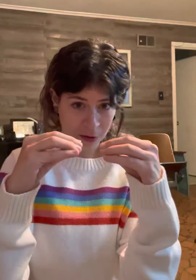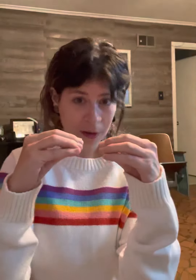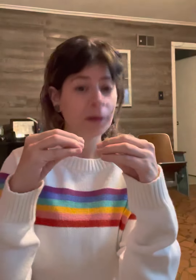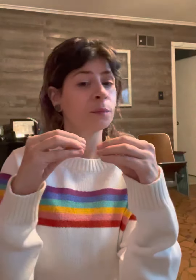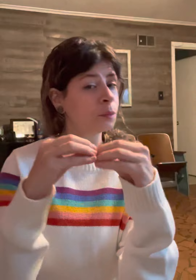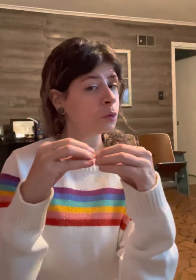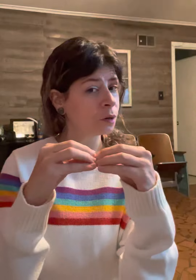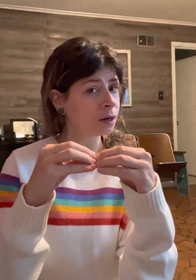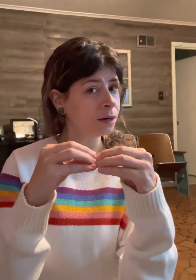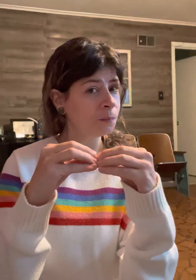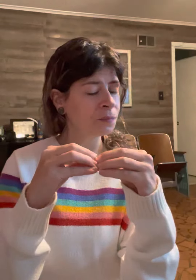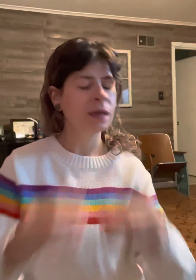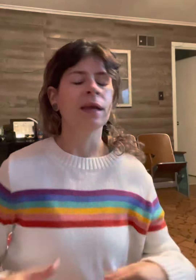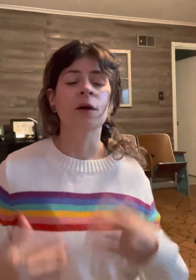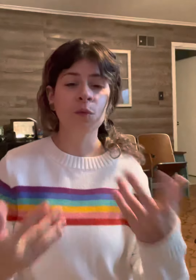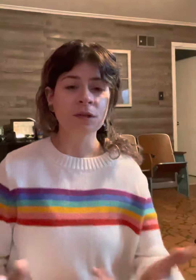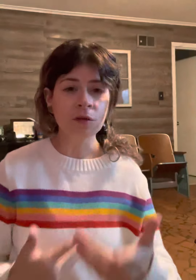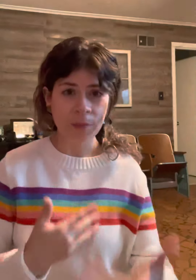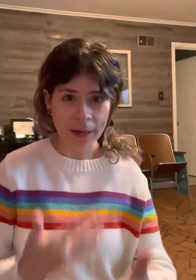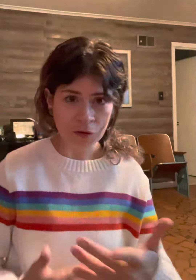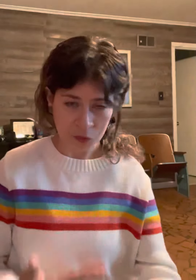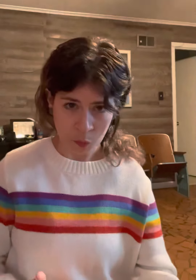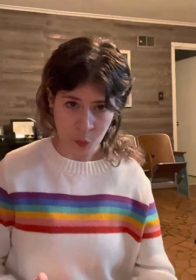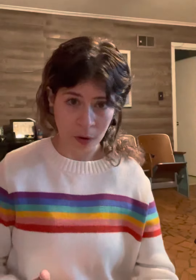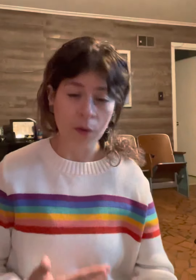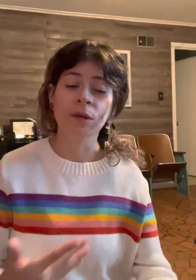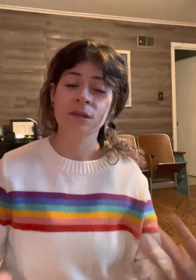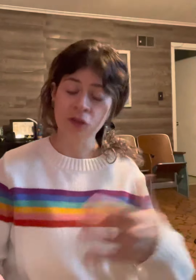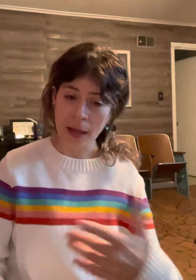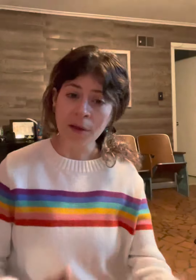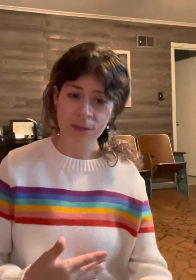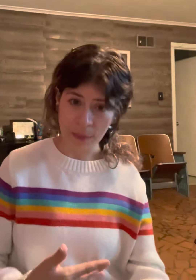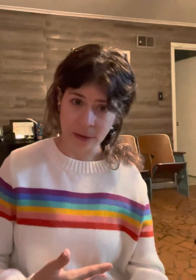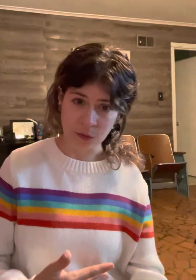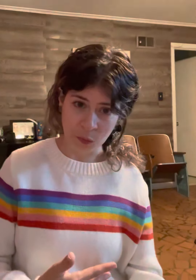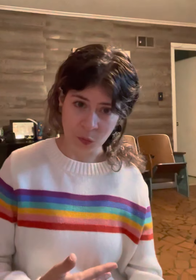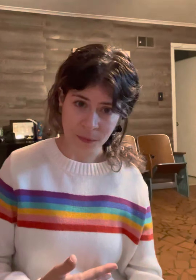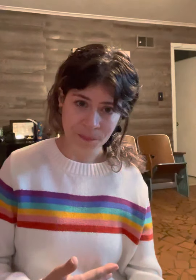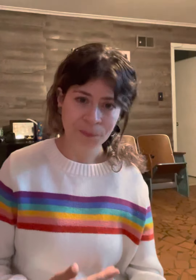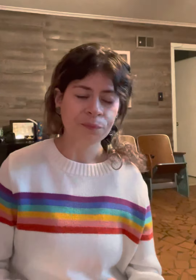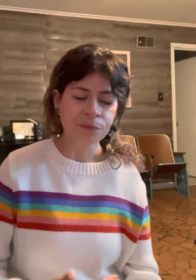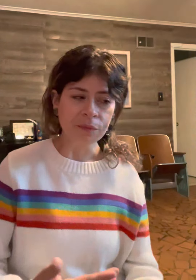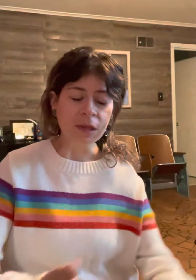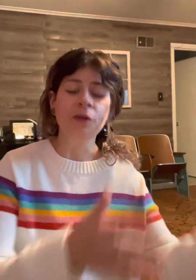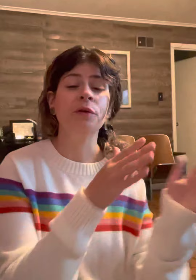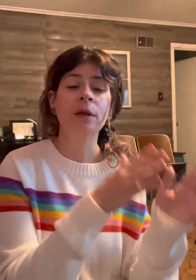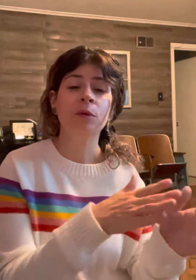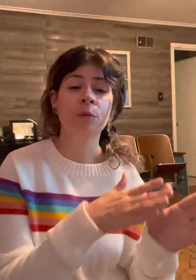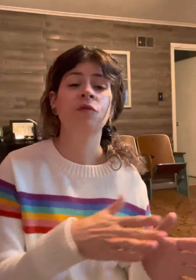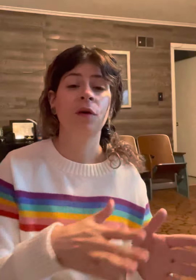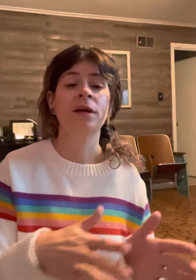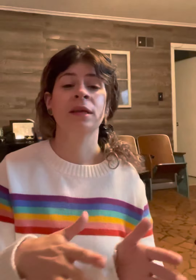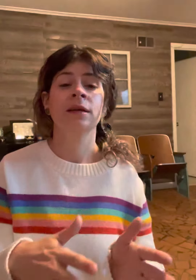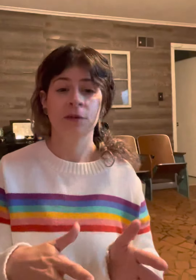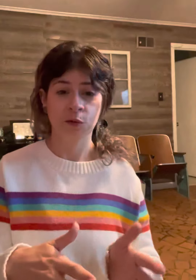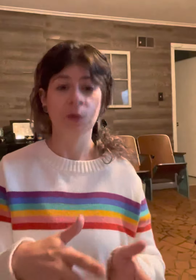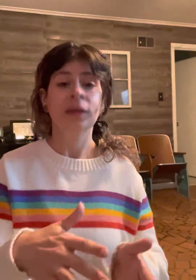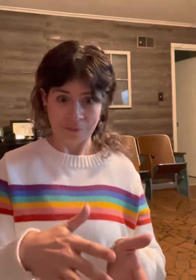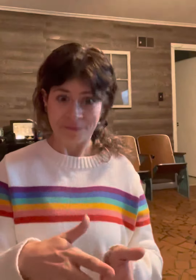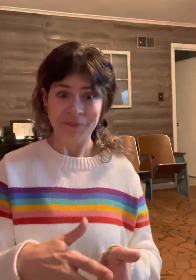more. And once you've mastered more, once the child has mastered more, you're able to move on to, mm-hmm,